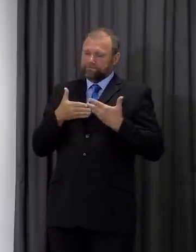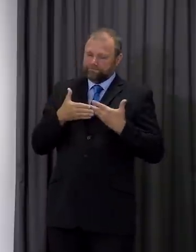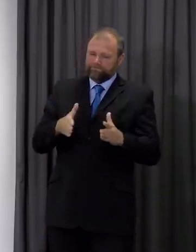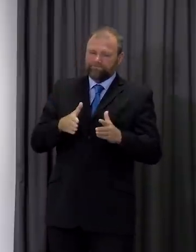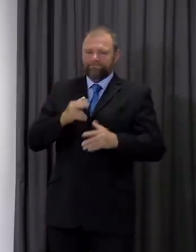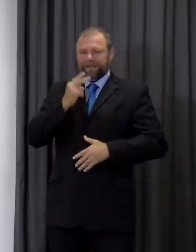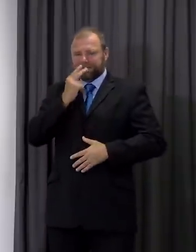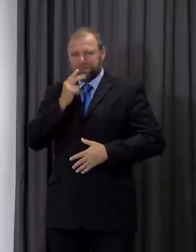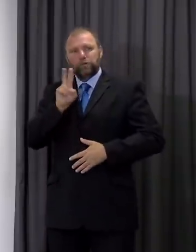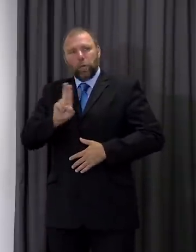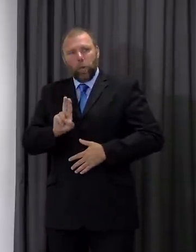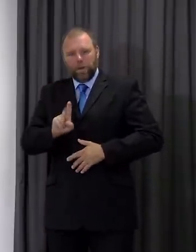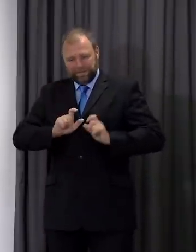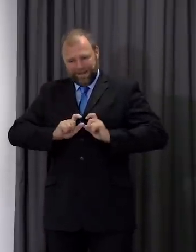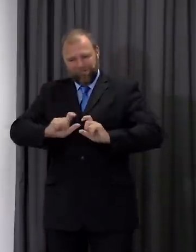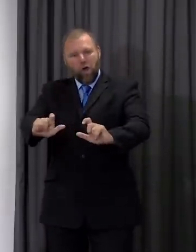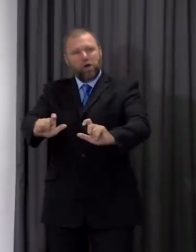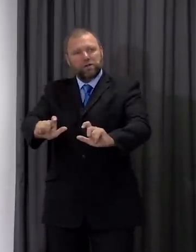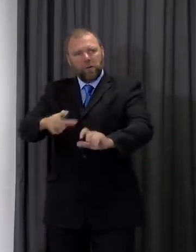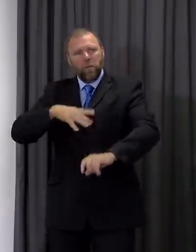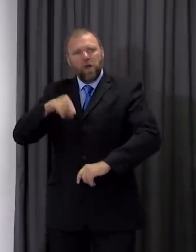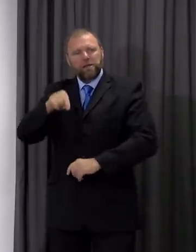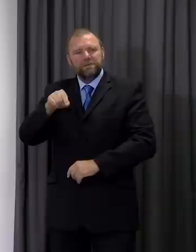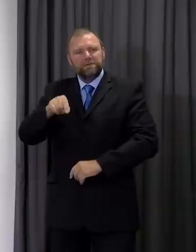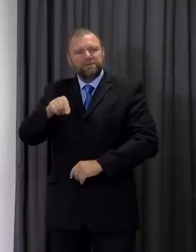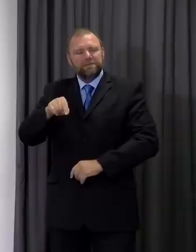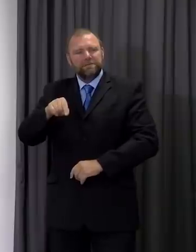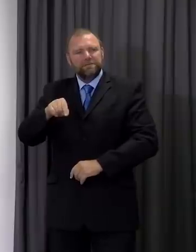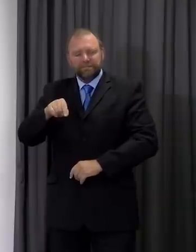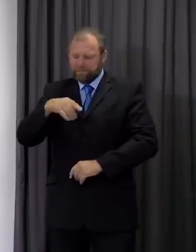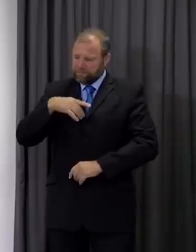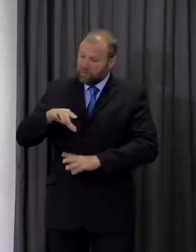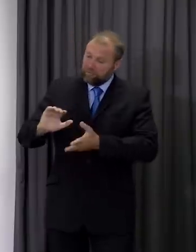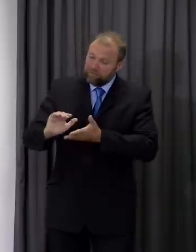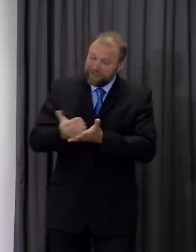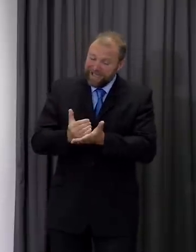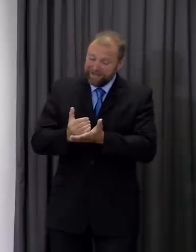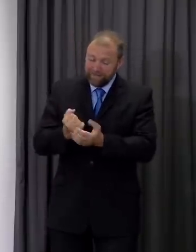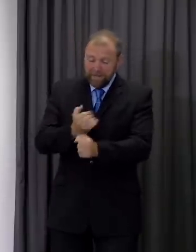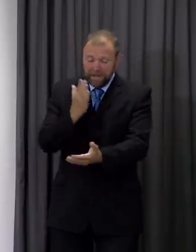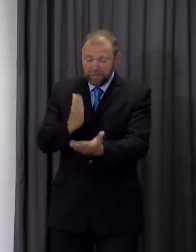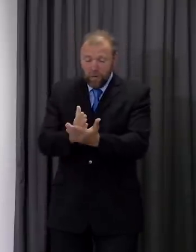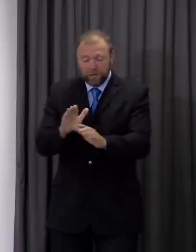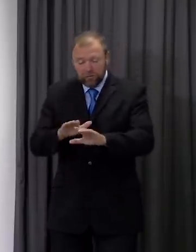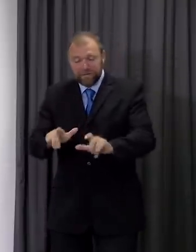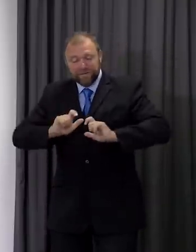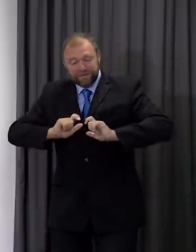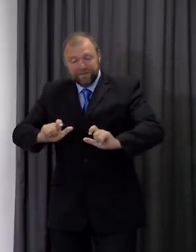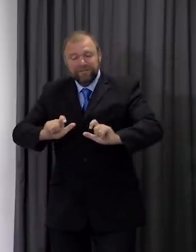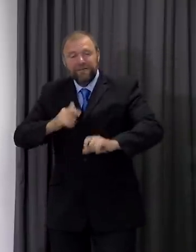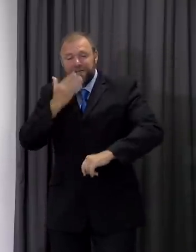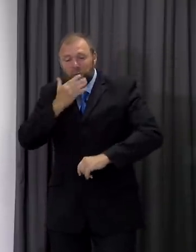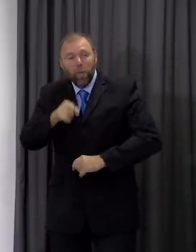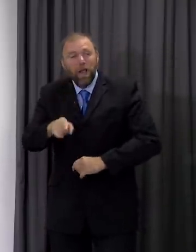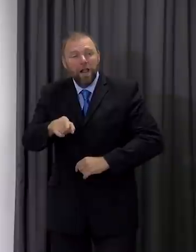would take place first to protect our ability to keep children in school, because we know the significant harm it does to children's well-being in the